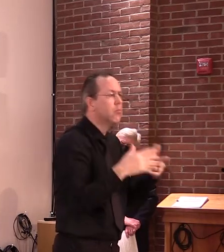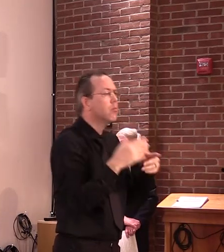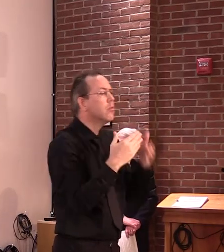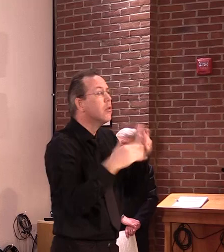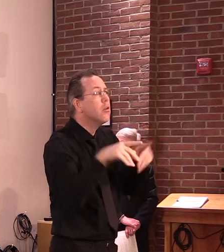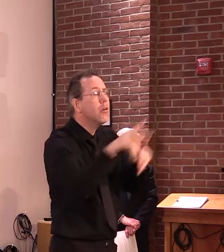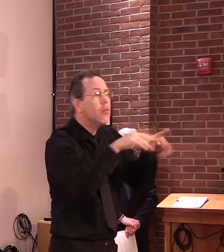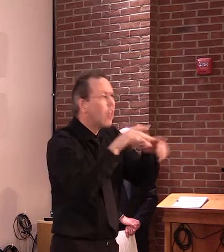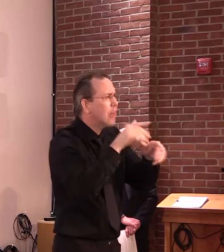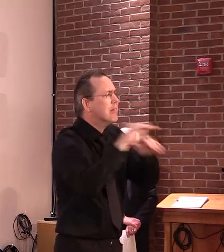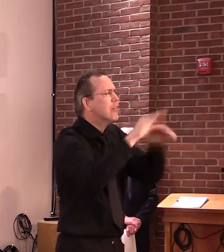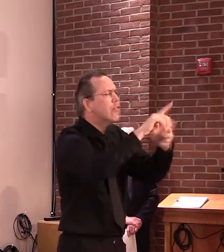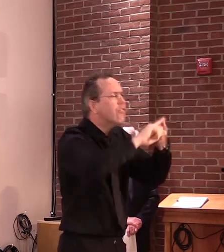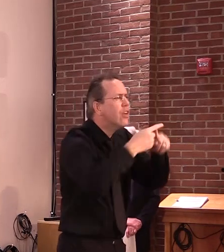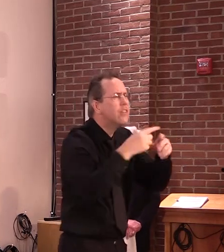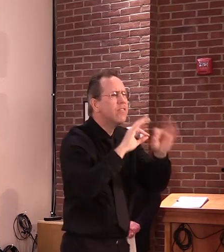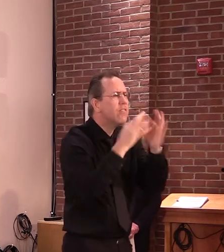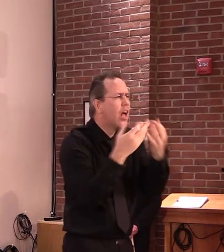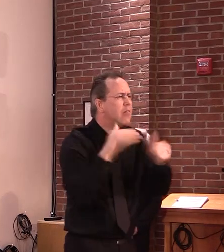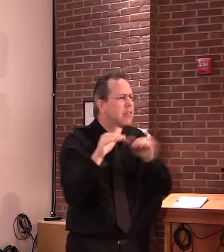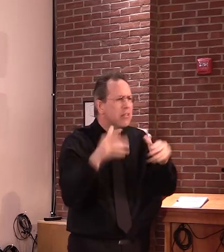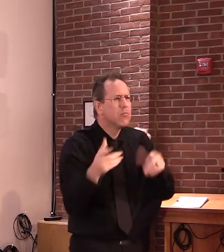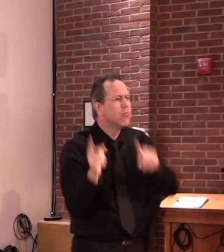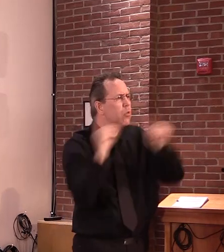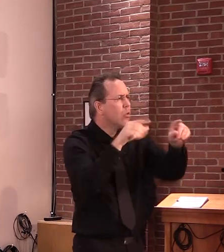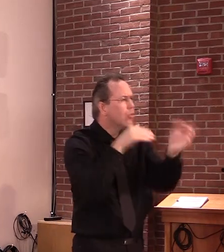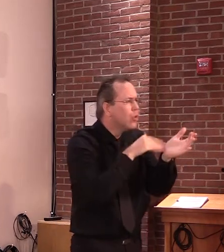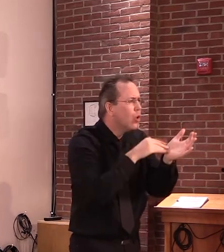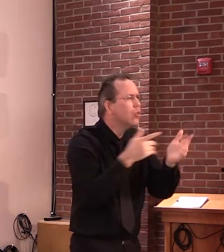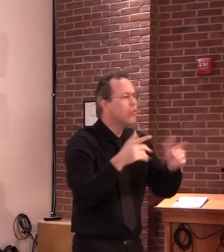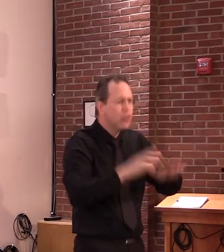children, who have even mild symptoms for testing.